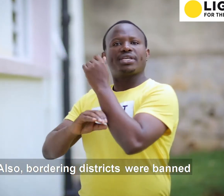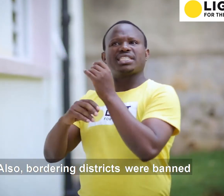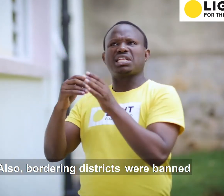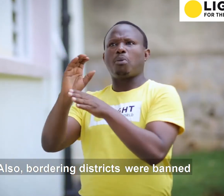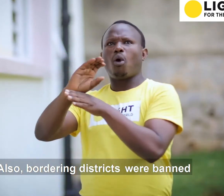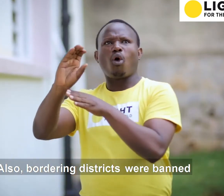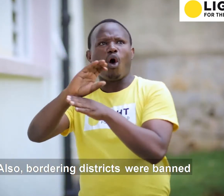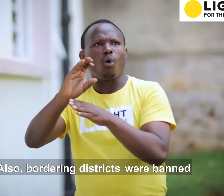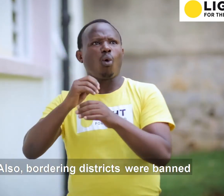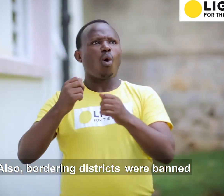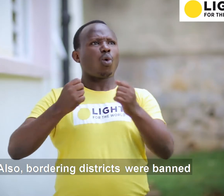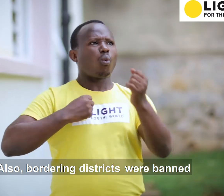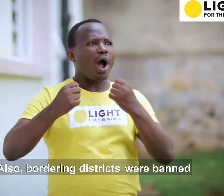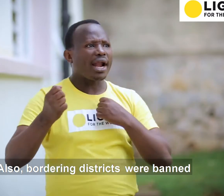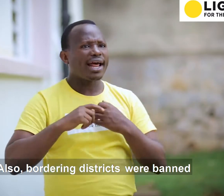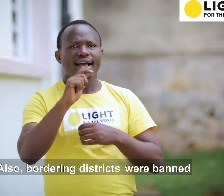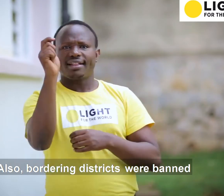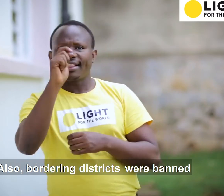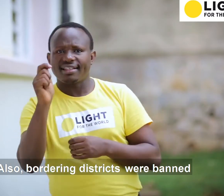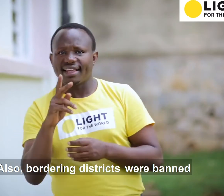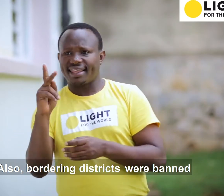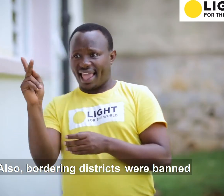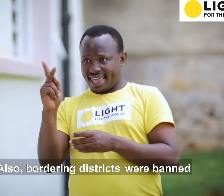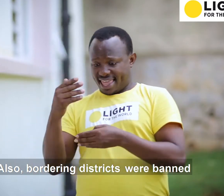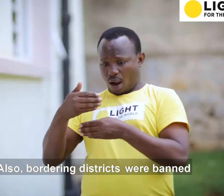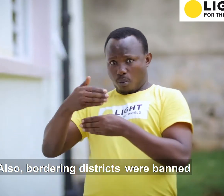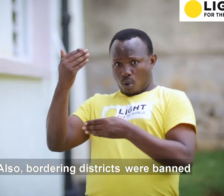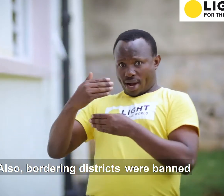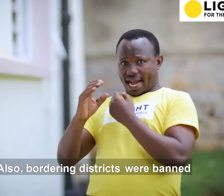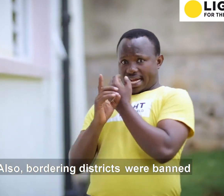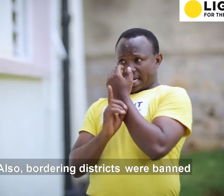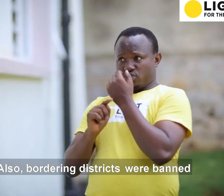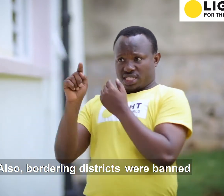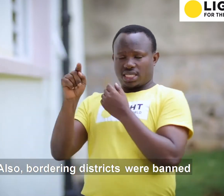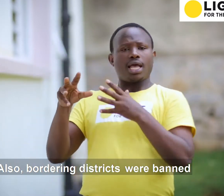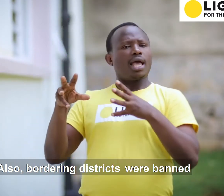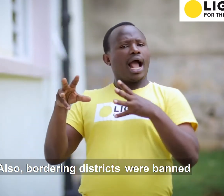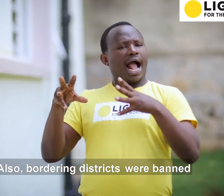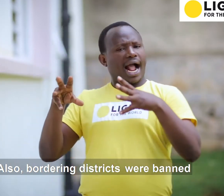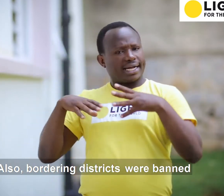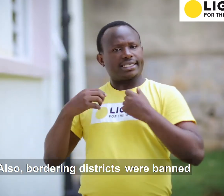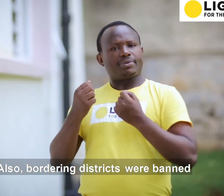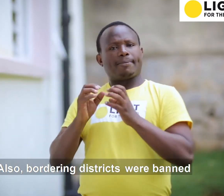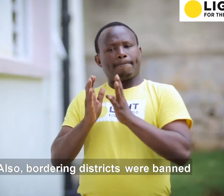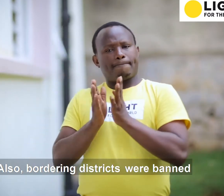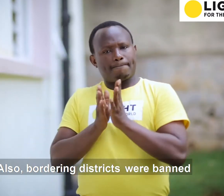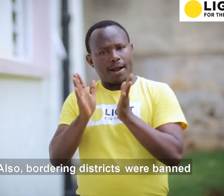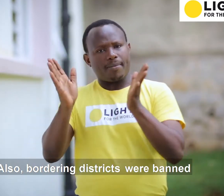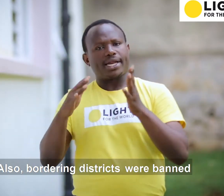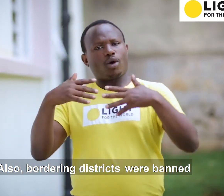6. Also bordering districts were banned from using public and private means. 6.